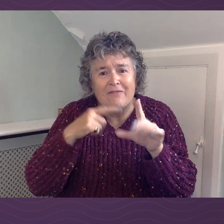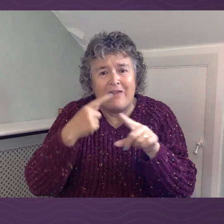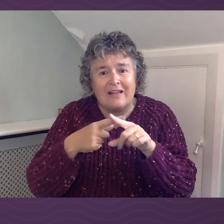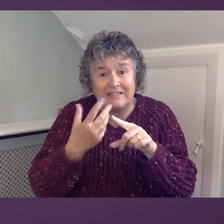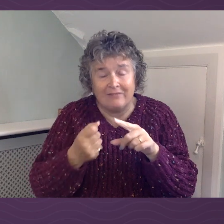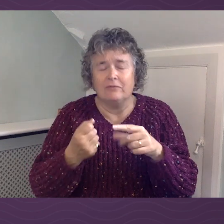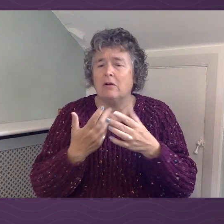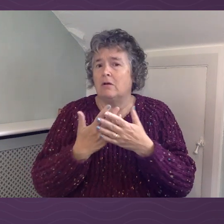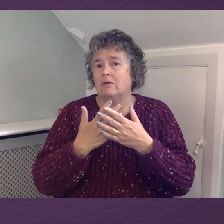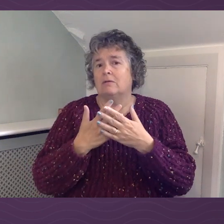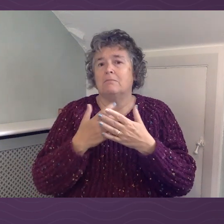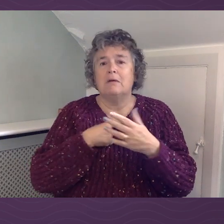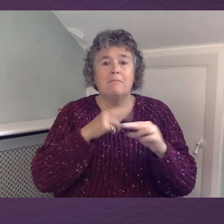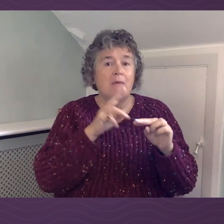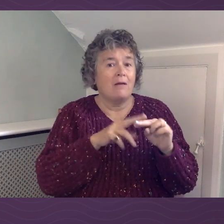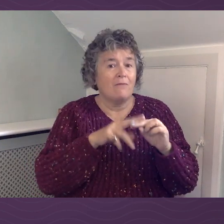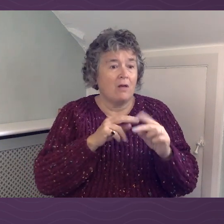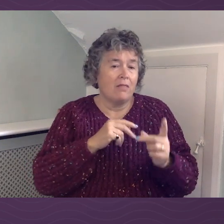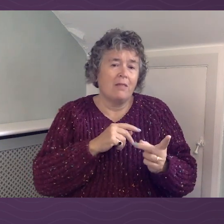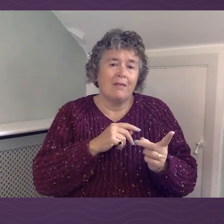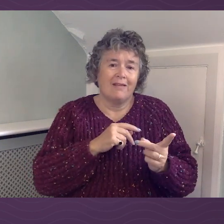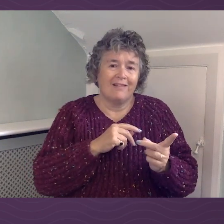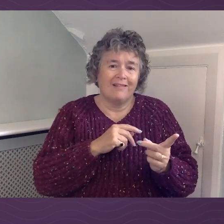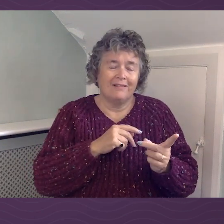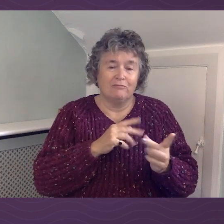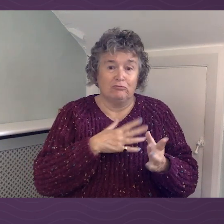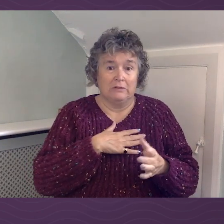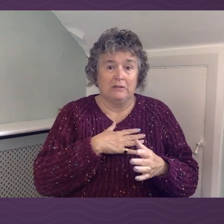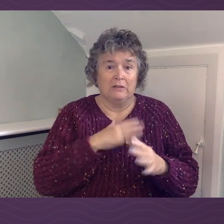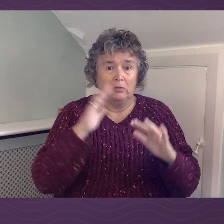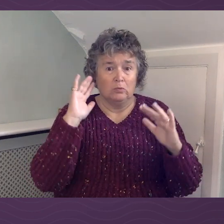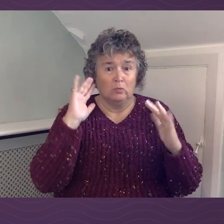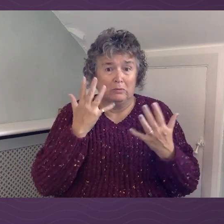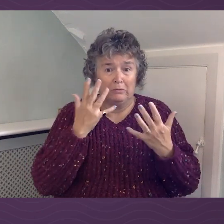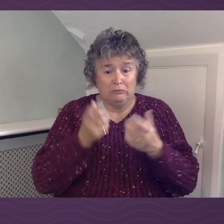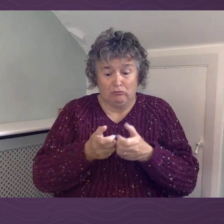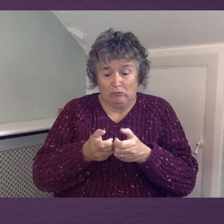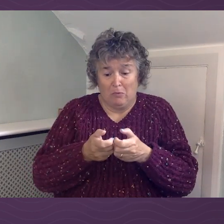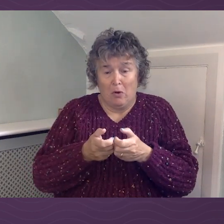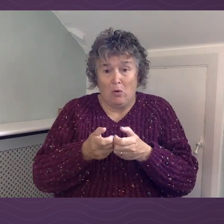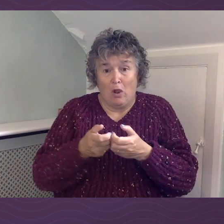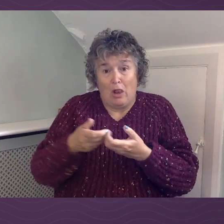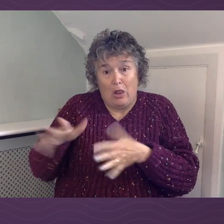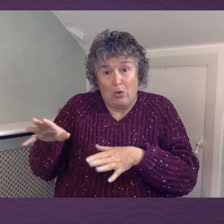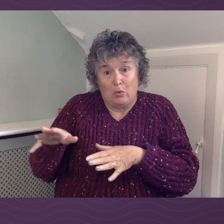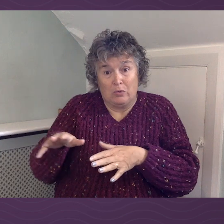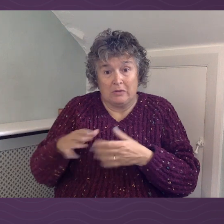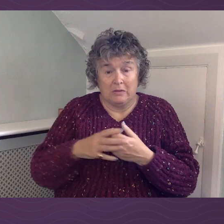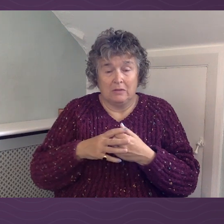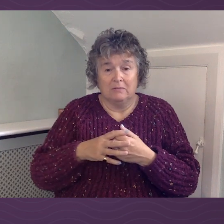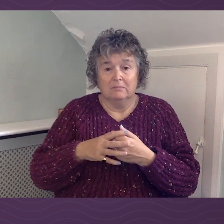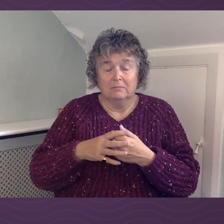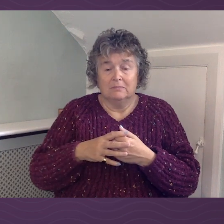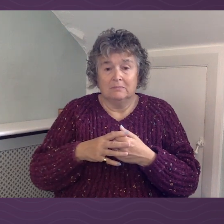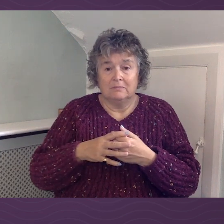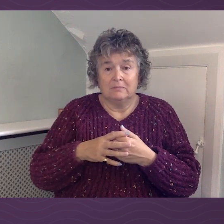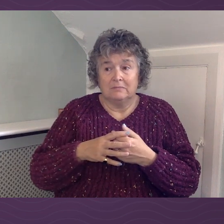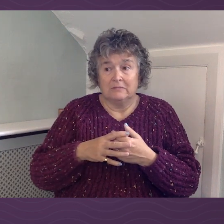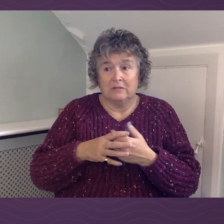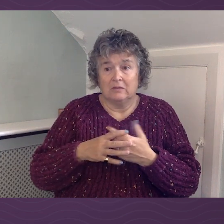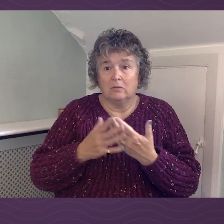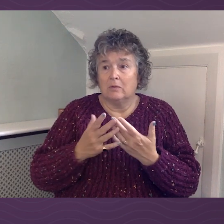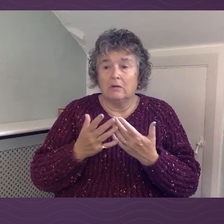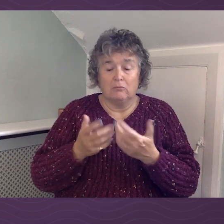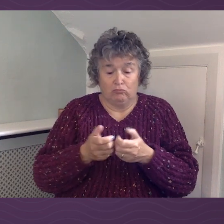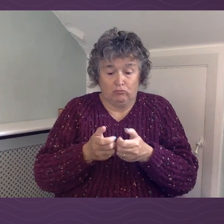stuff. But my father was paranoid about losing the remote control. You know, was paranoid one